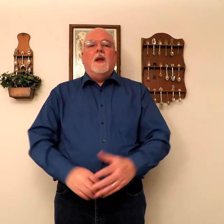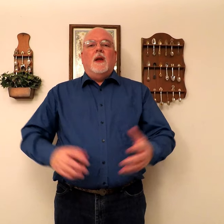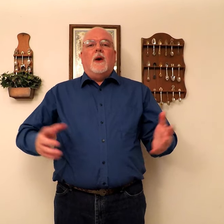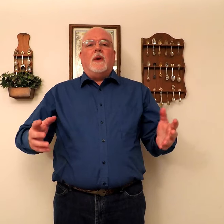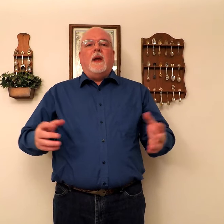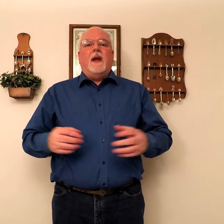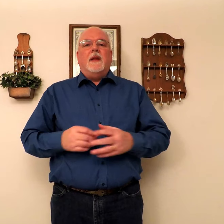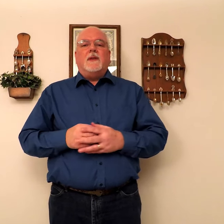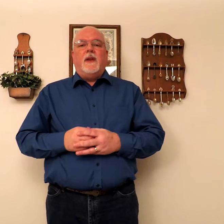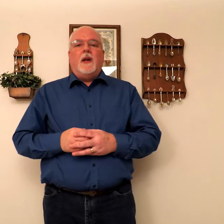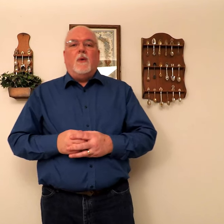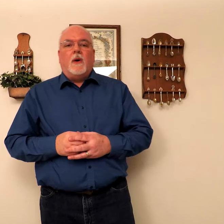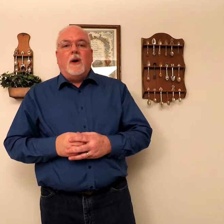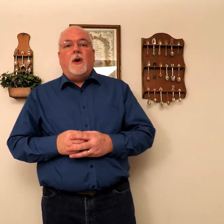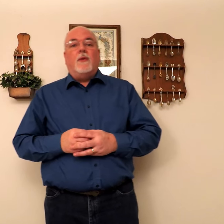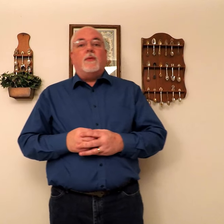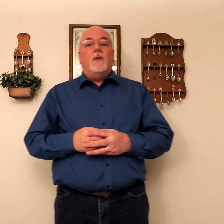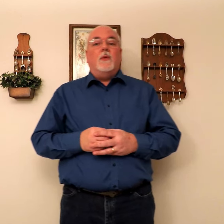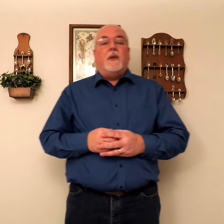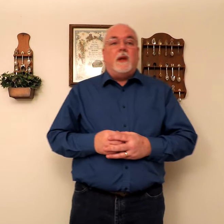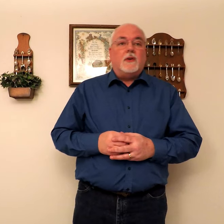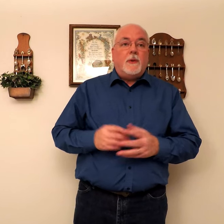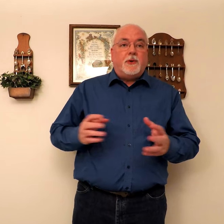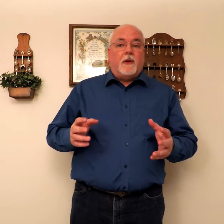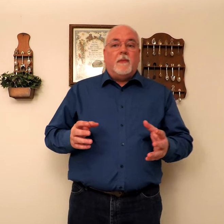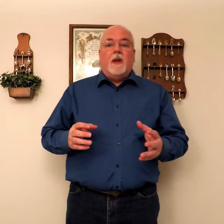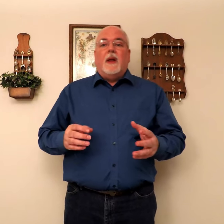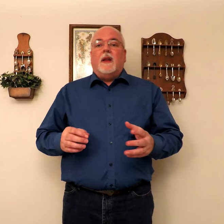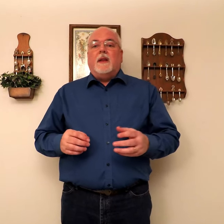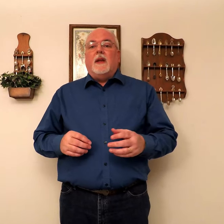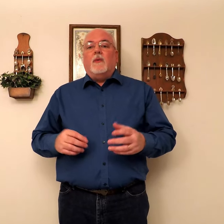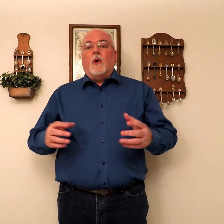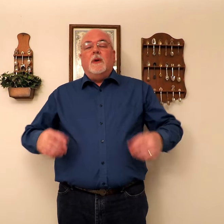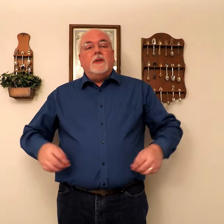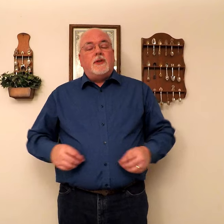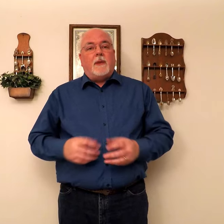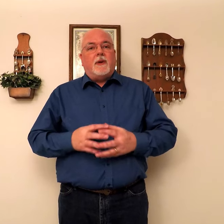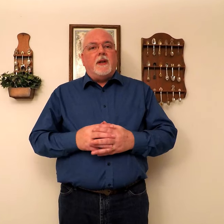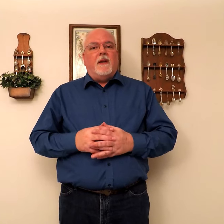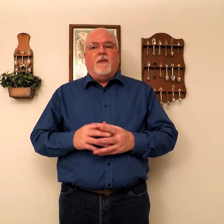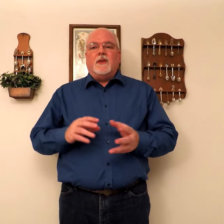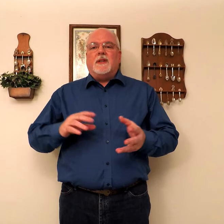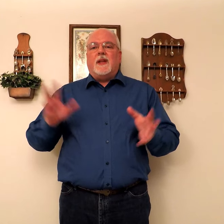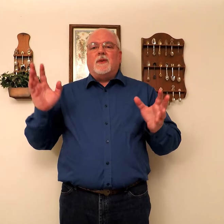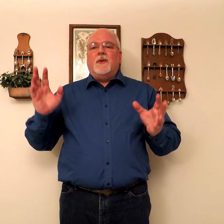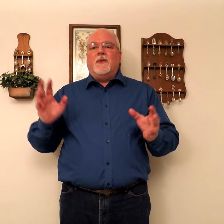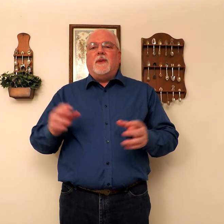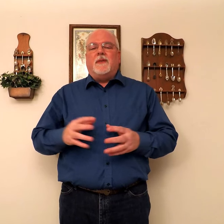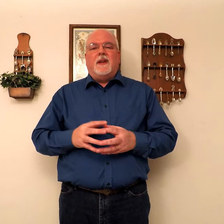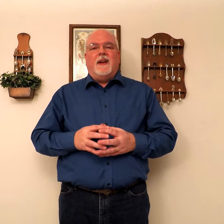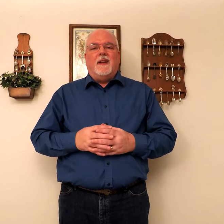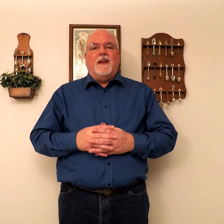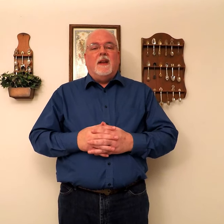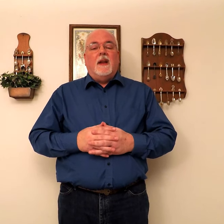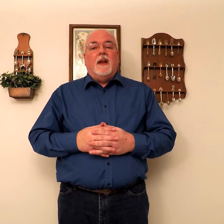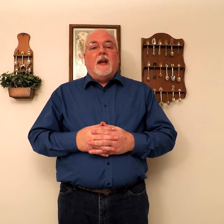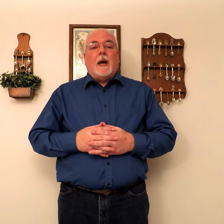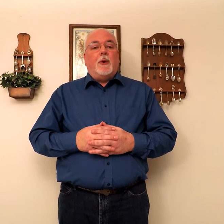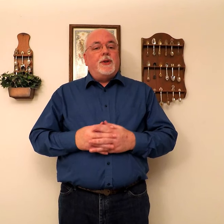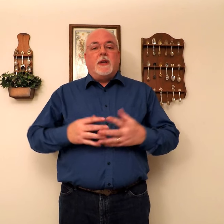Okay, in this video we're going to go through the scripture, the Romans chapter 10 verses 8 through 15, and we're just